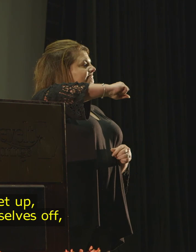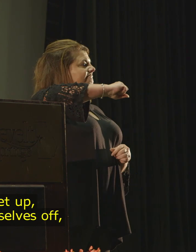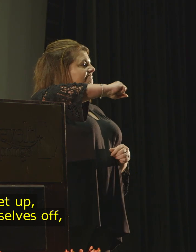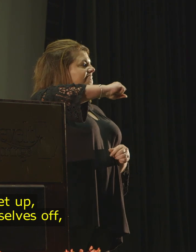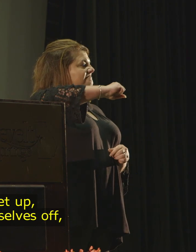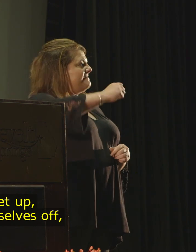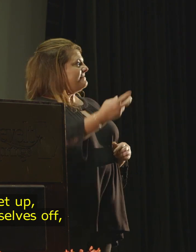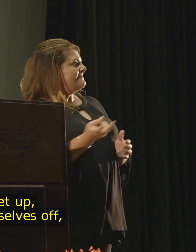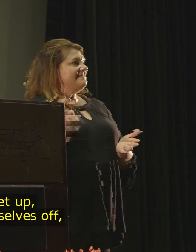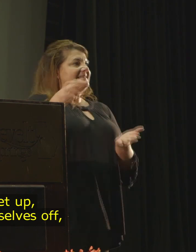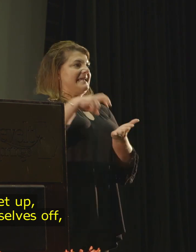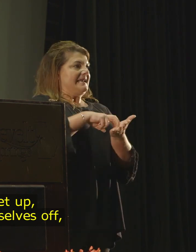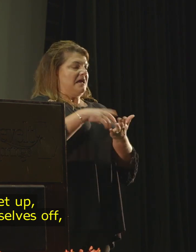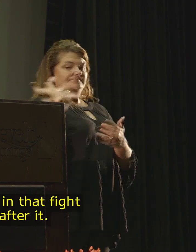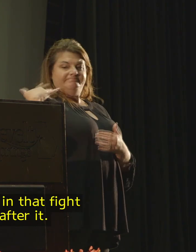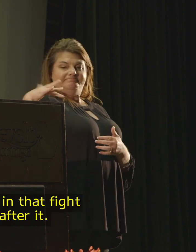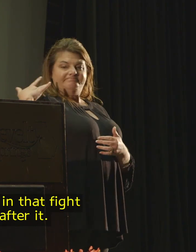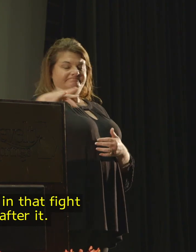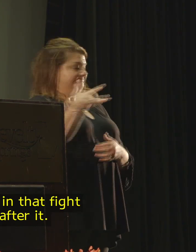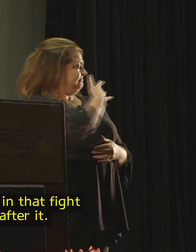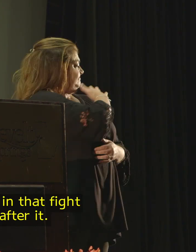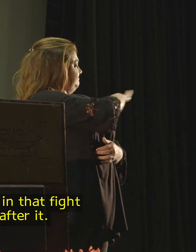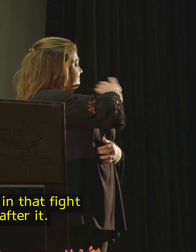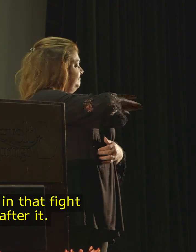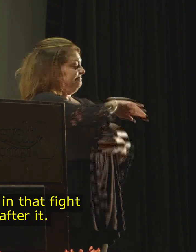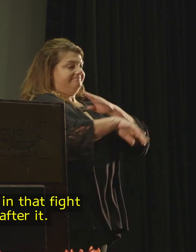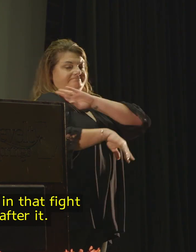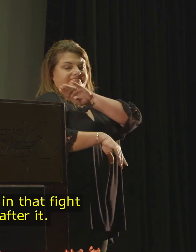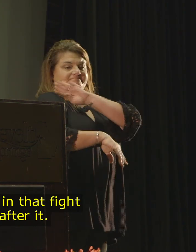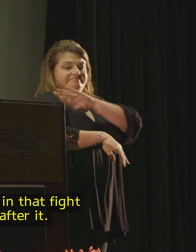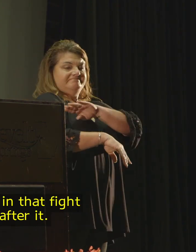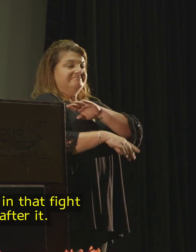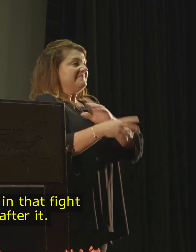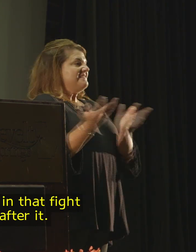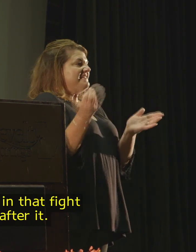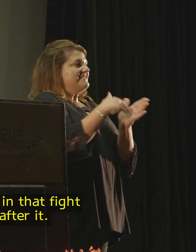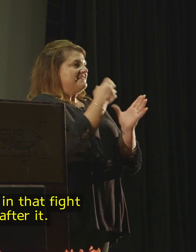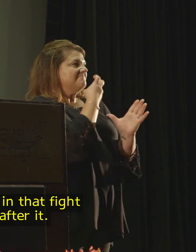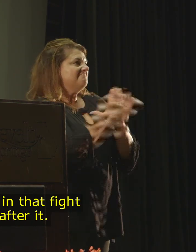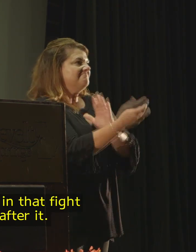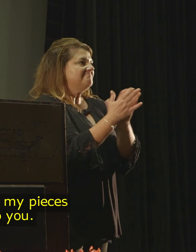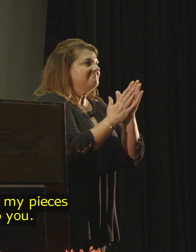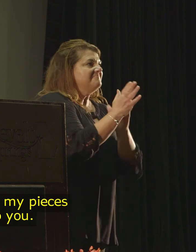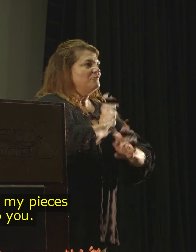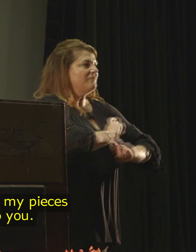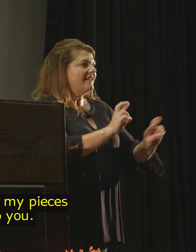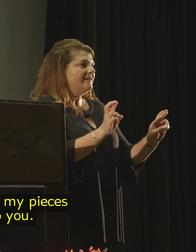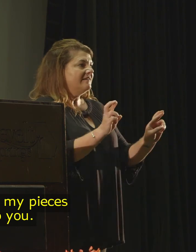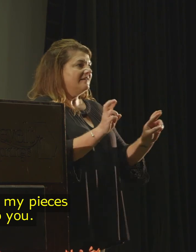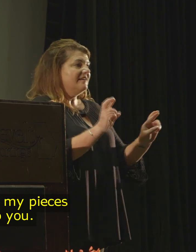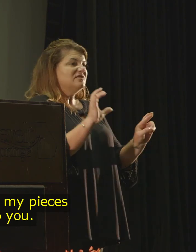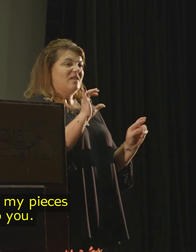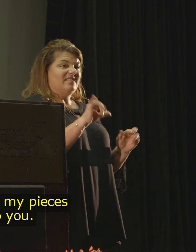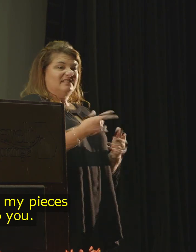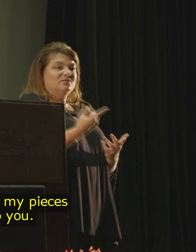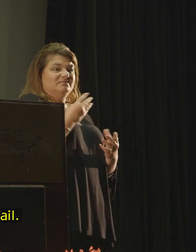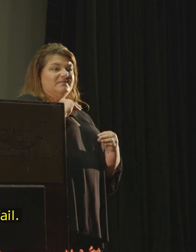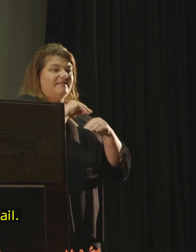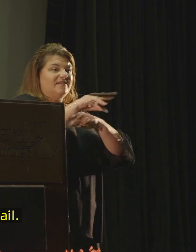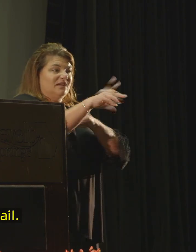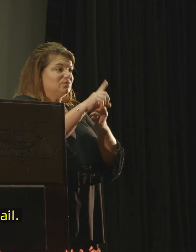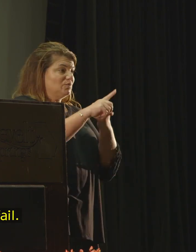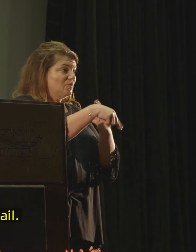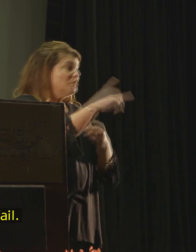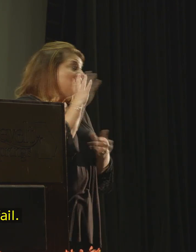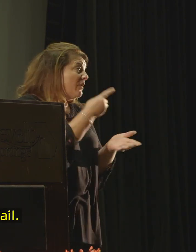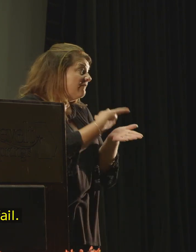they get up, they dust themselves off, and they get back in that fight, and they get after it. So that is one of my pieces of advice to you. You